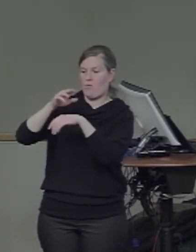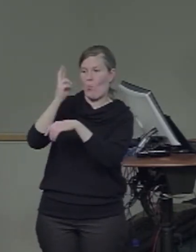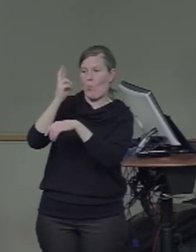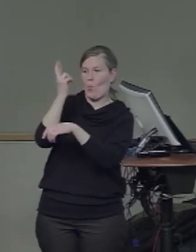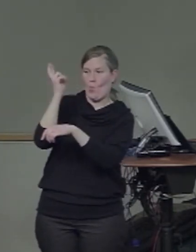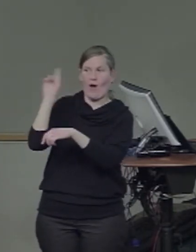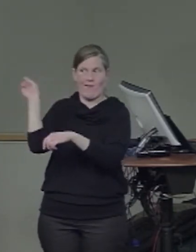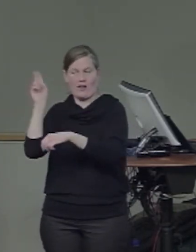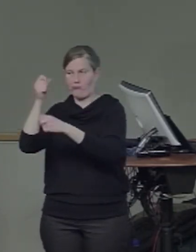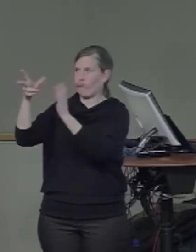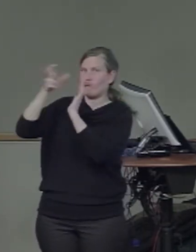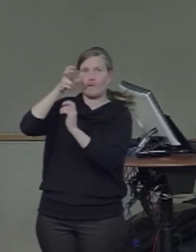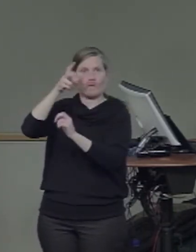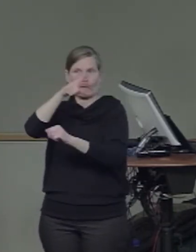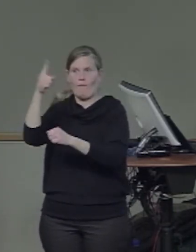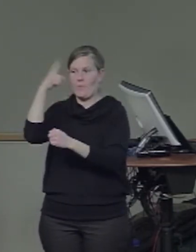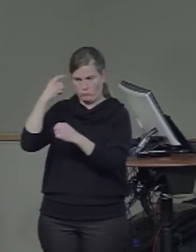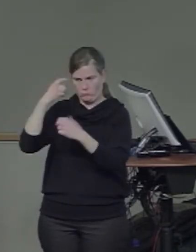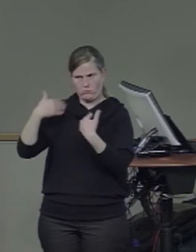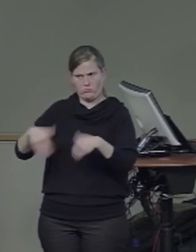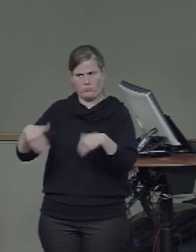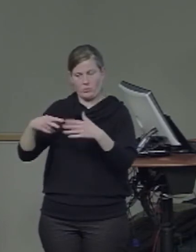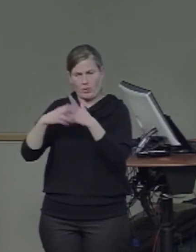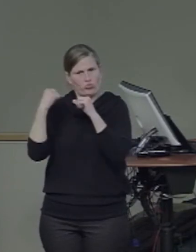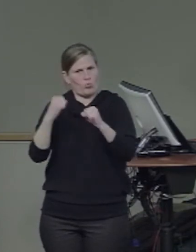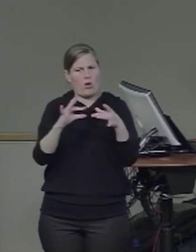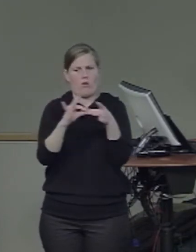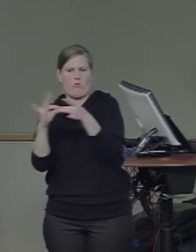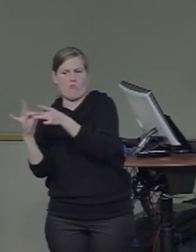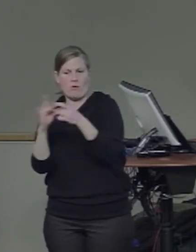actually turn out to be or seem to be interdependent.